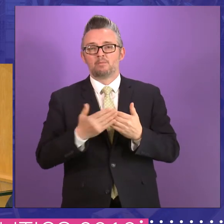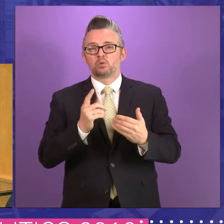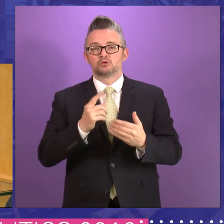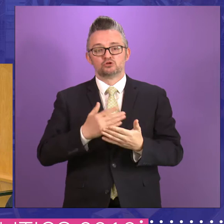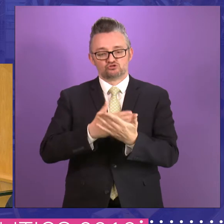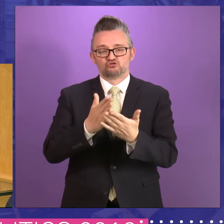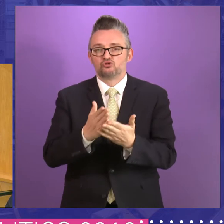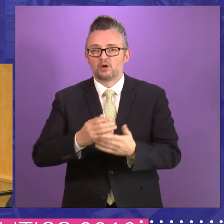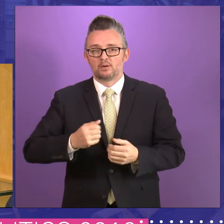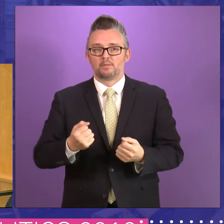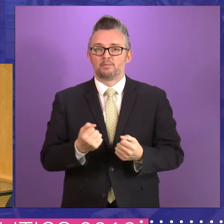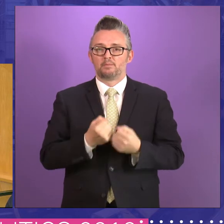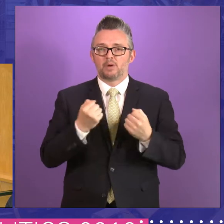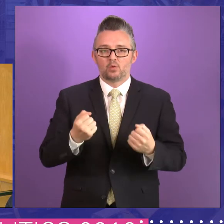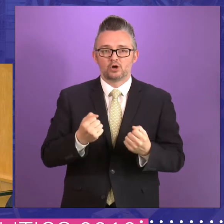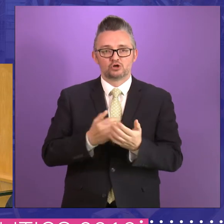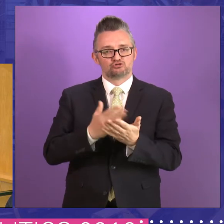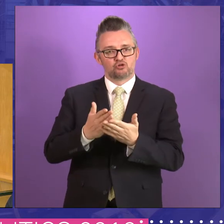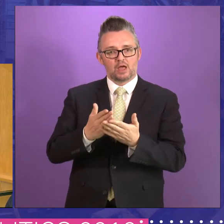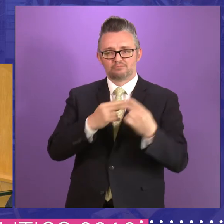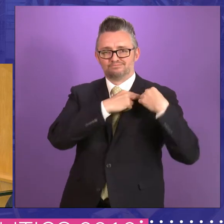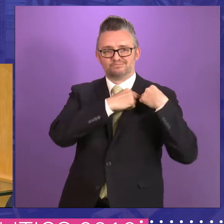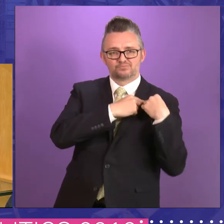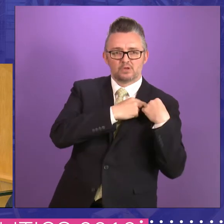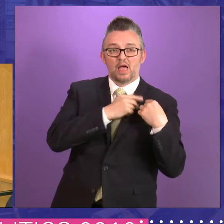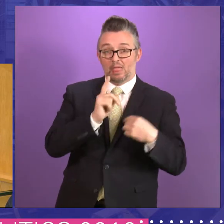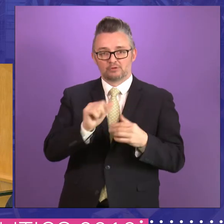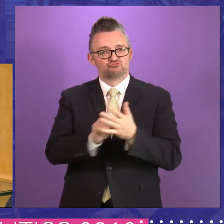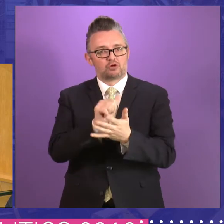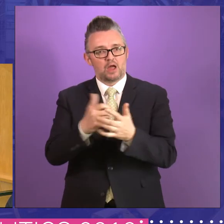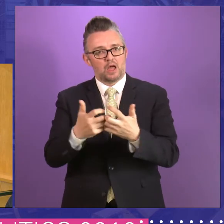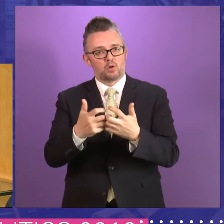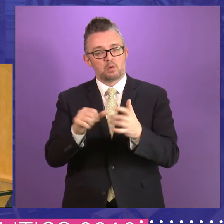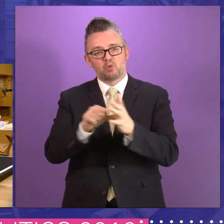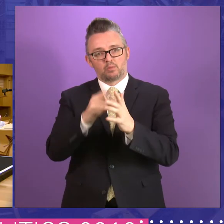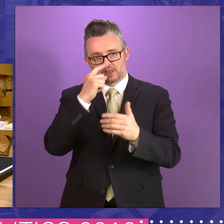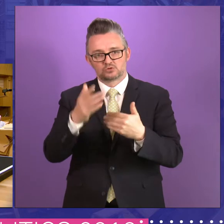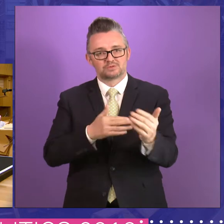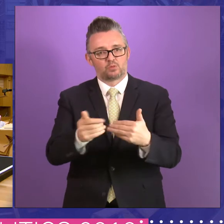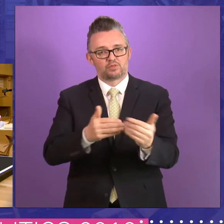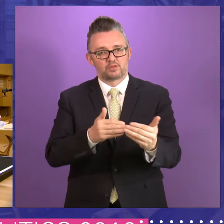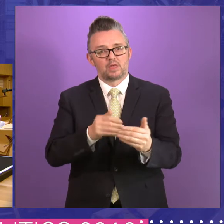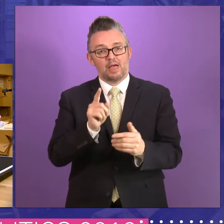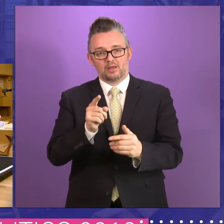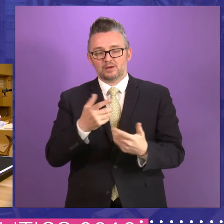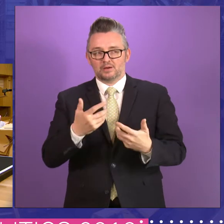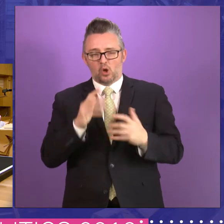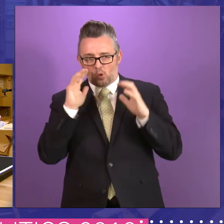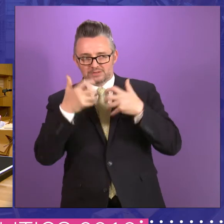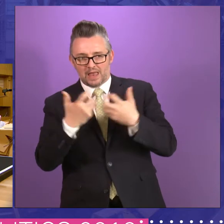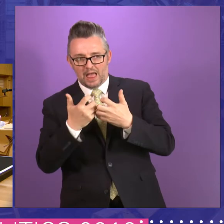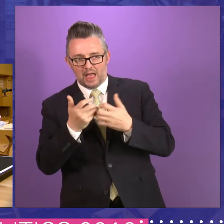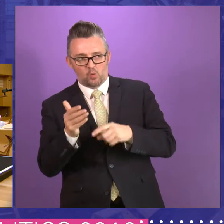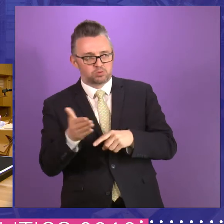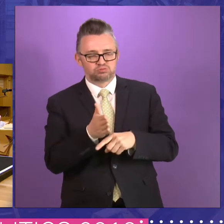way to make sure that we prosper, that we deal with problems. Uh, uh, uh, and that's the bit I think that really, really concerns me about where we're going